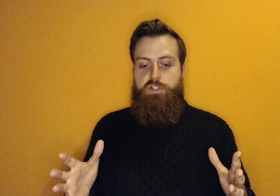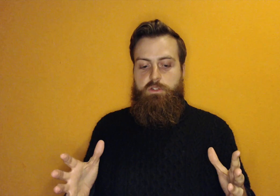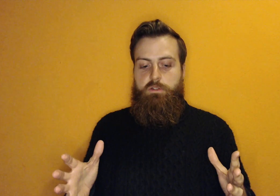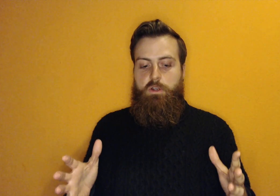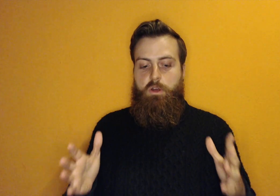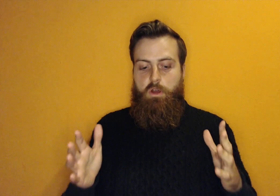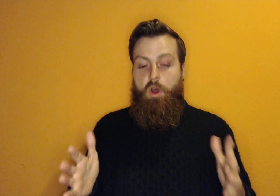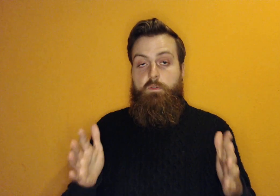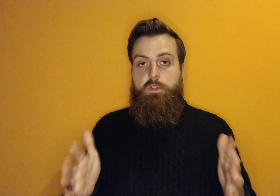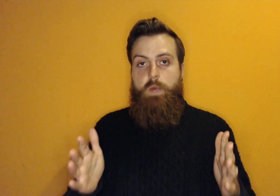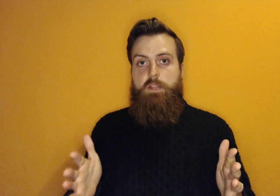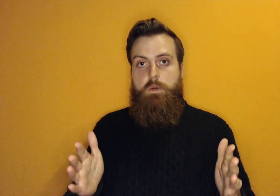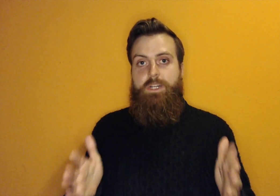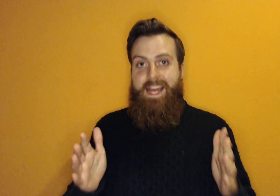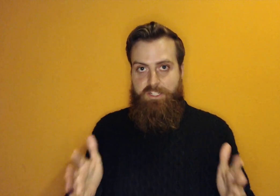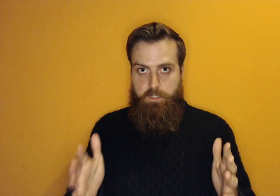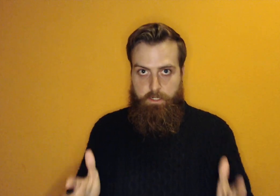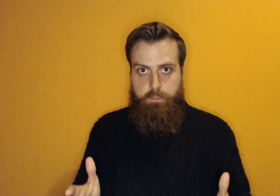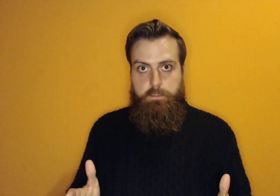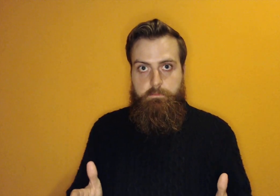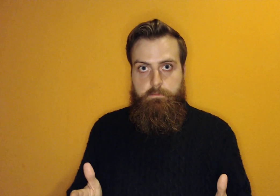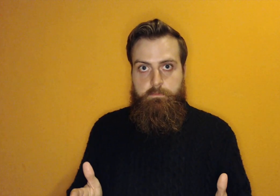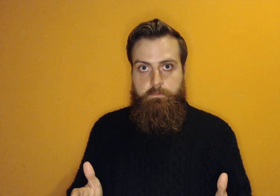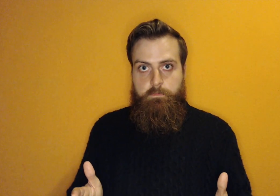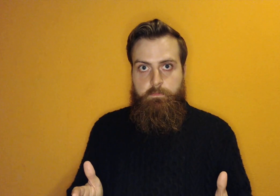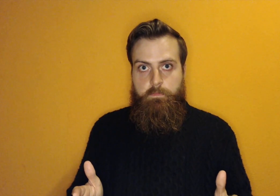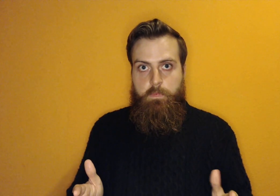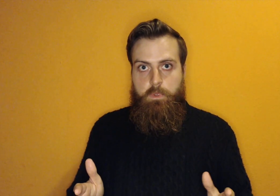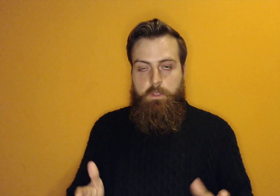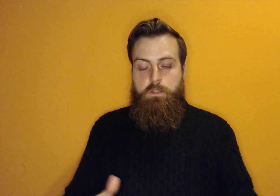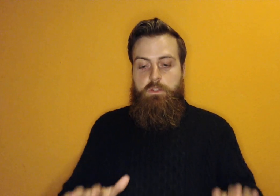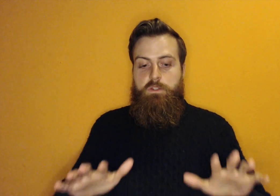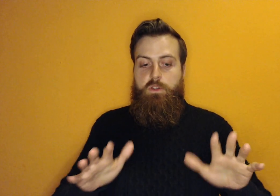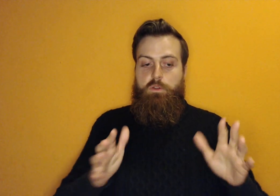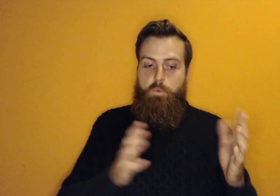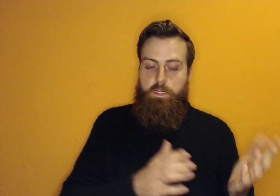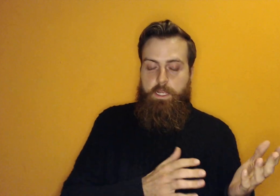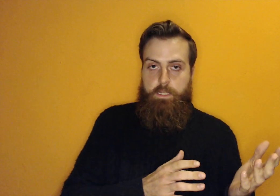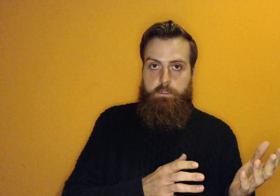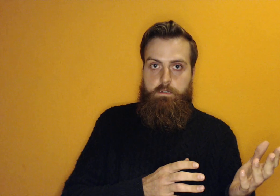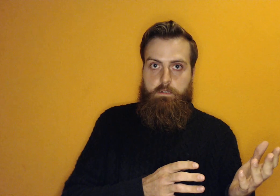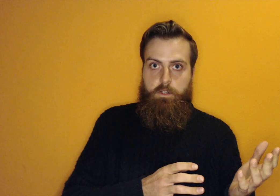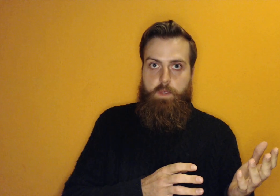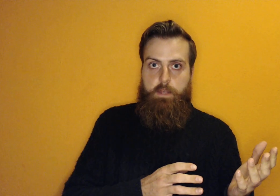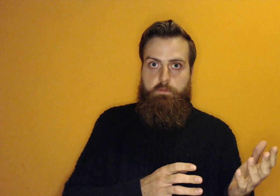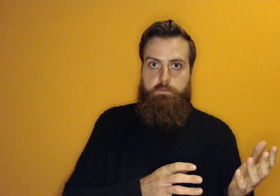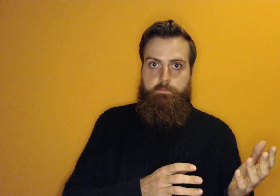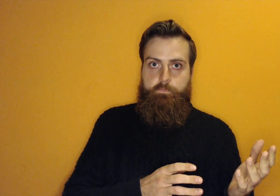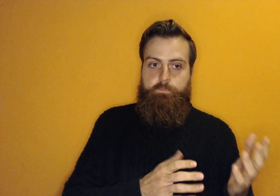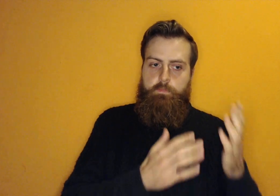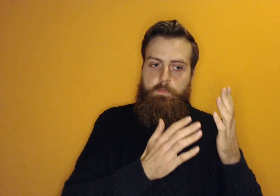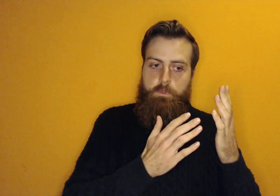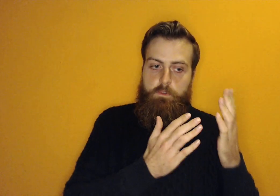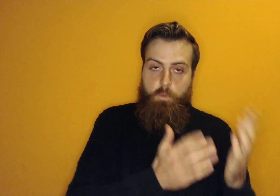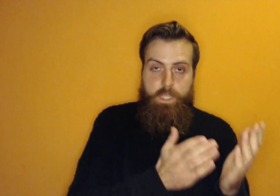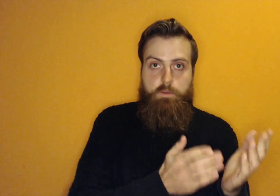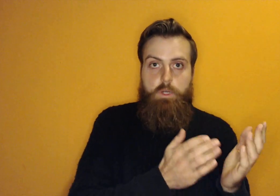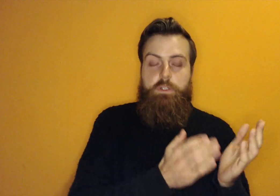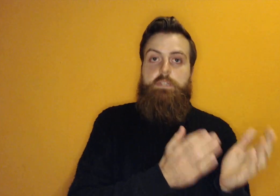of the way the world actually is. So on the one hand, you have the way the world is,